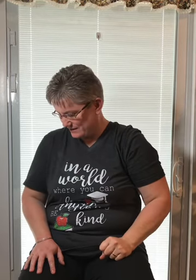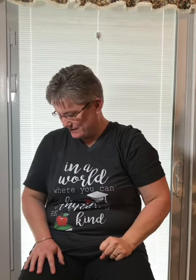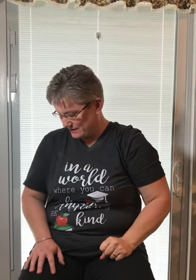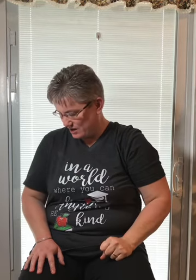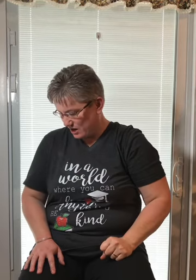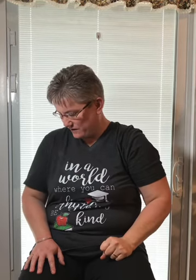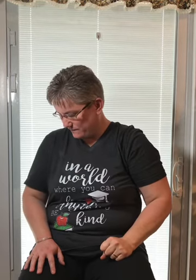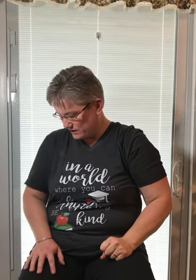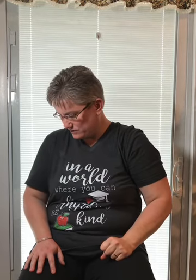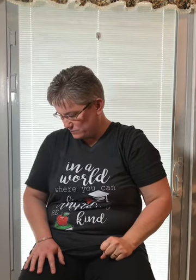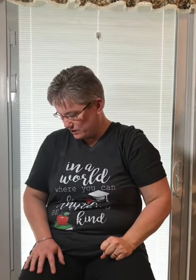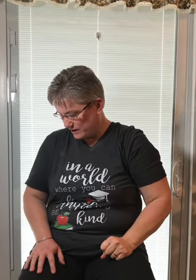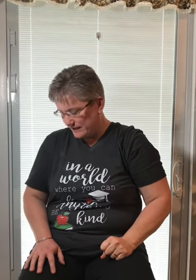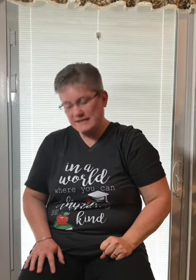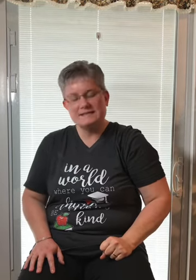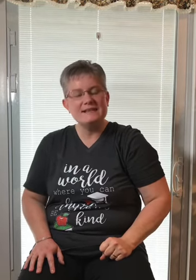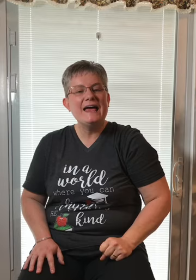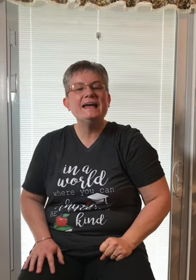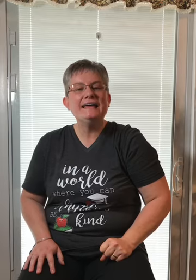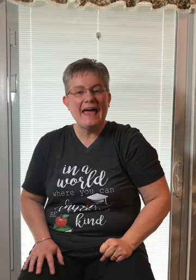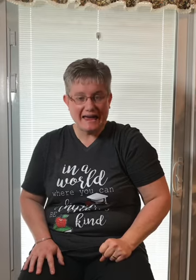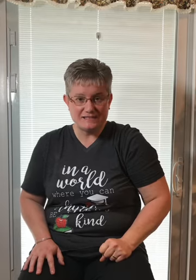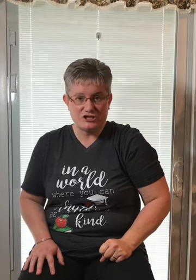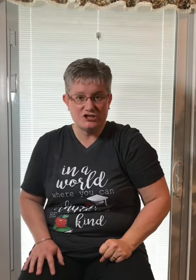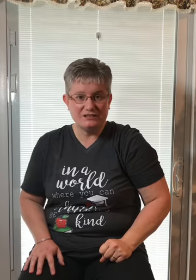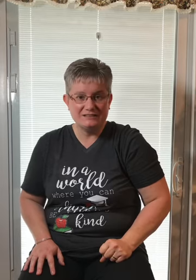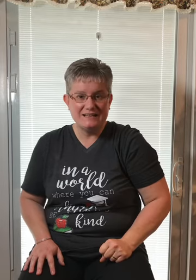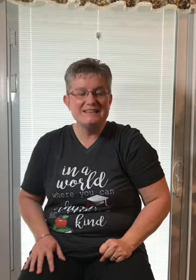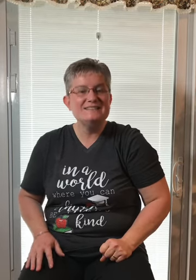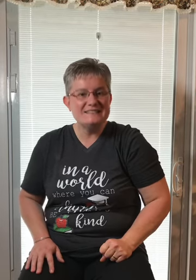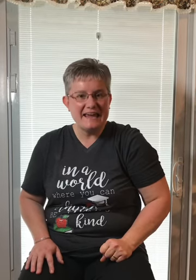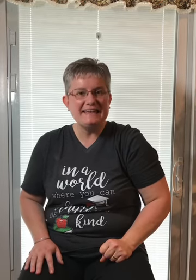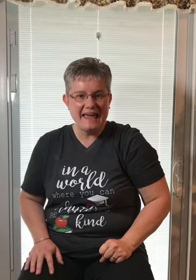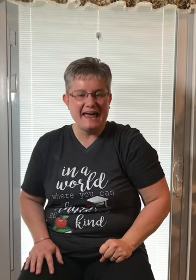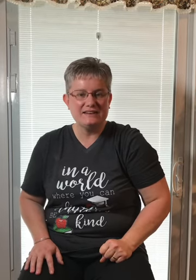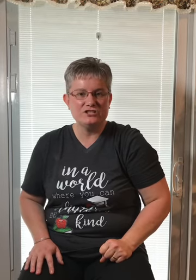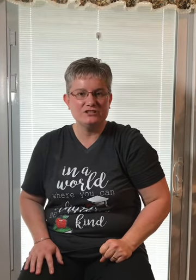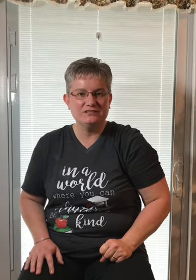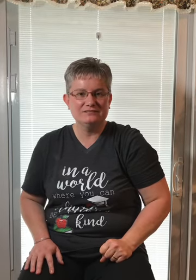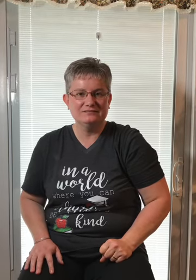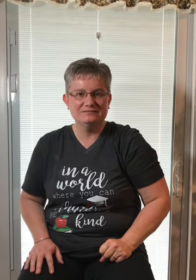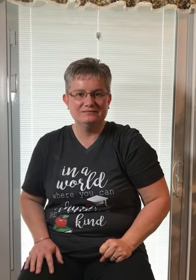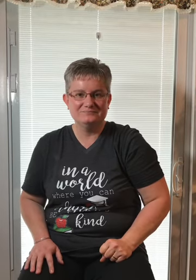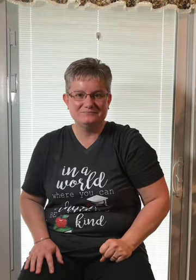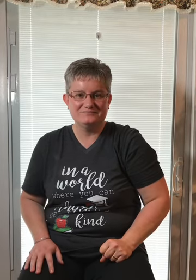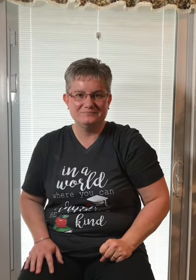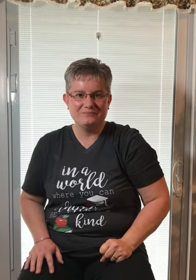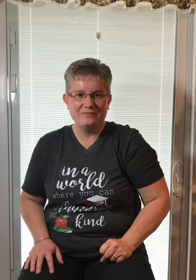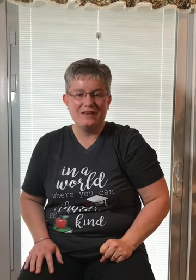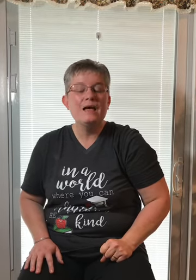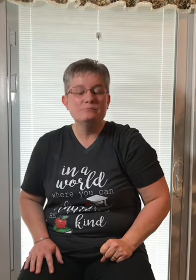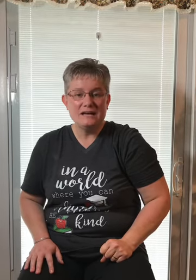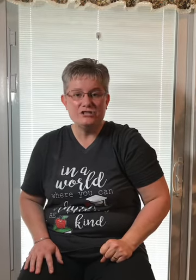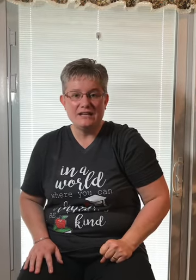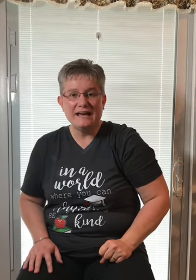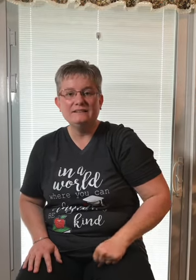Our first word is catch. Say catch. Catch. Punch it out.